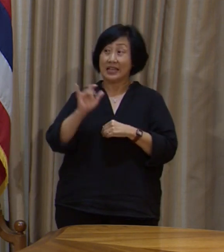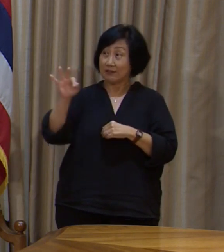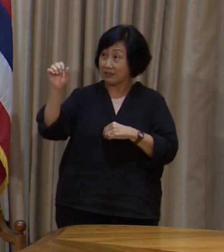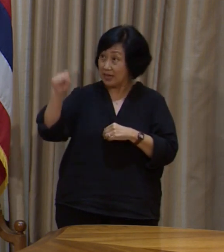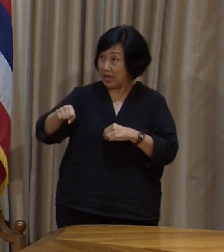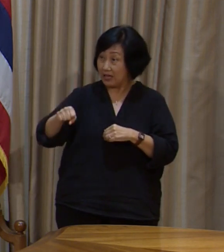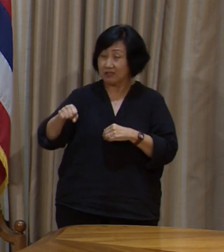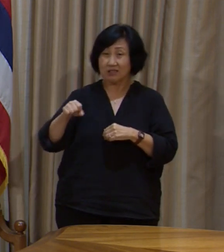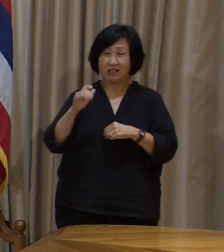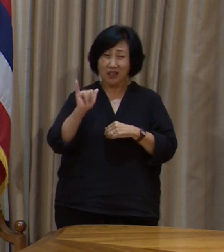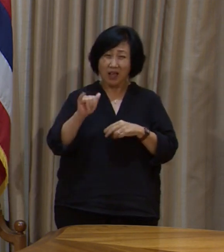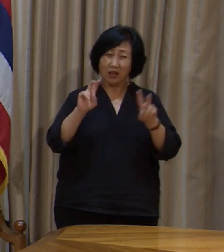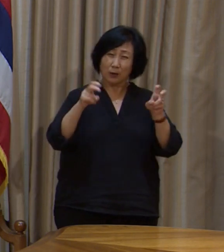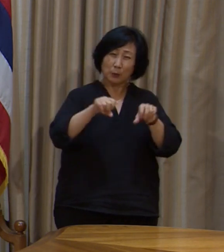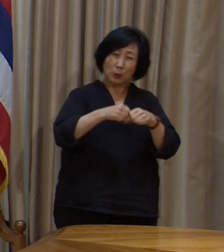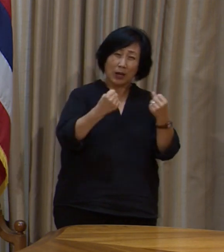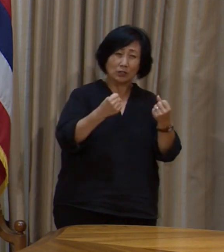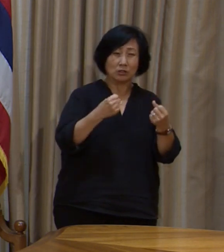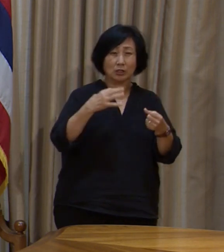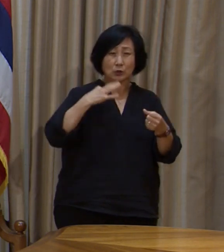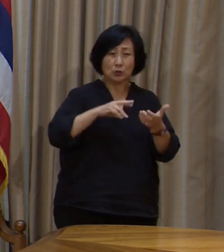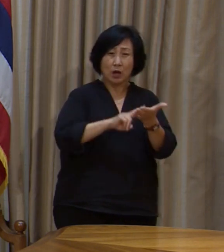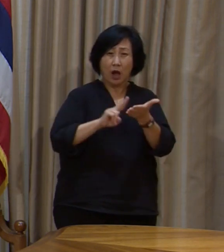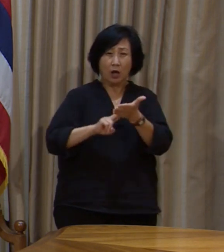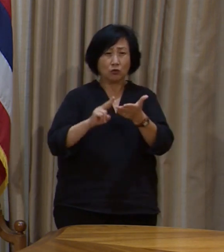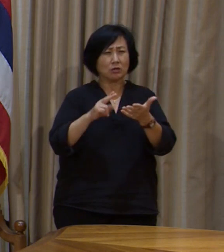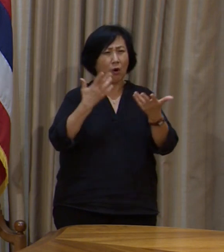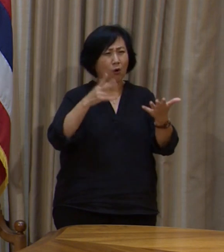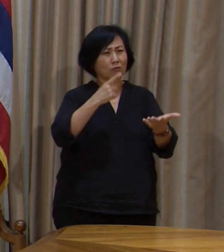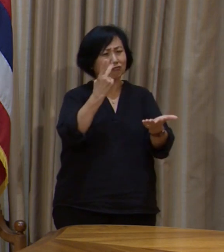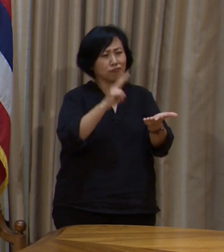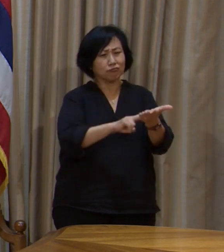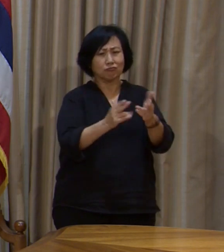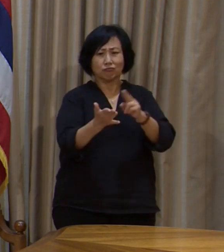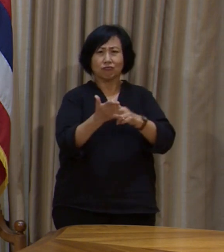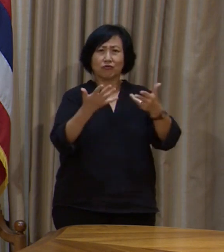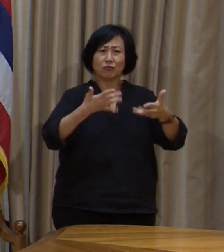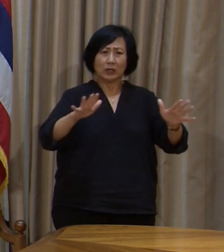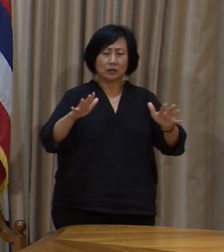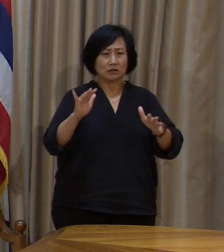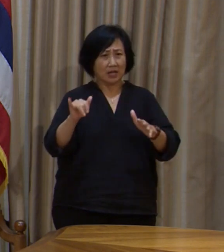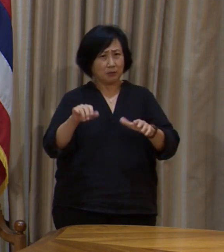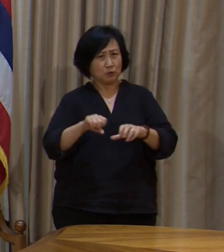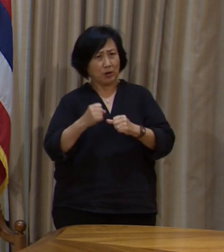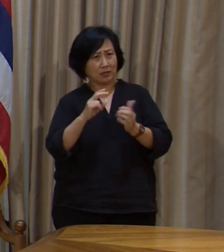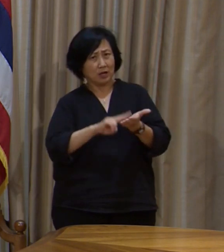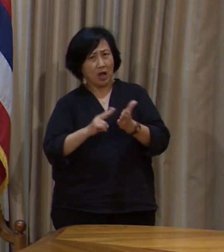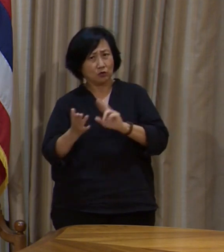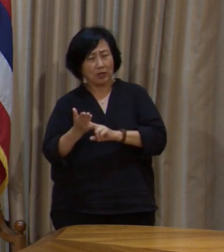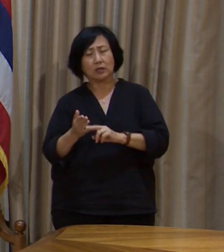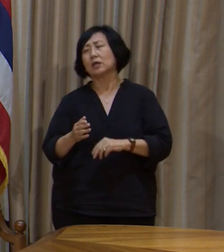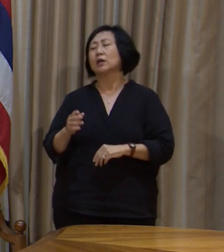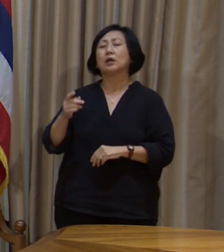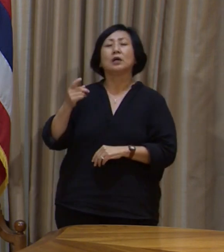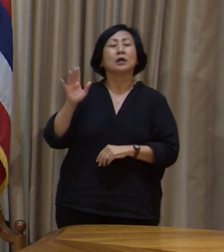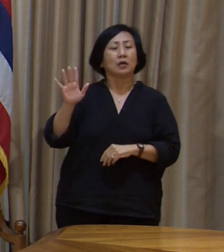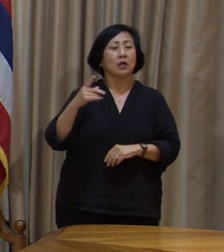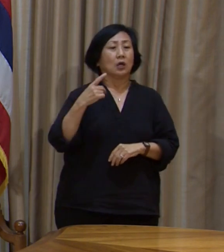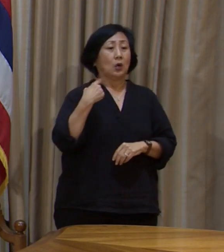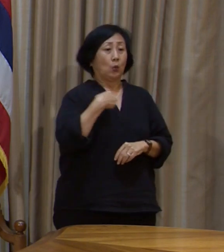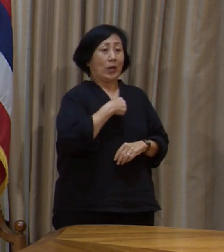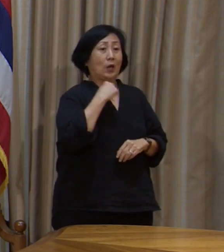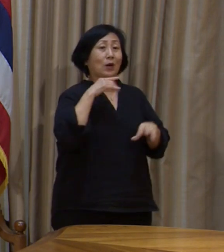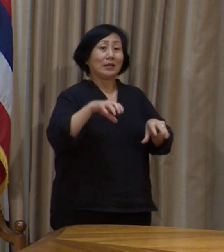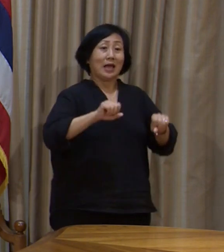contracts that have already been negotiated and signed? We, actually, we will be taking the action that's necessary